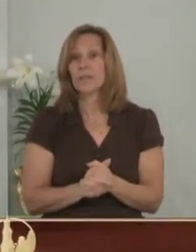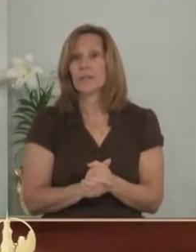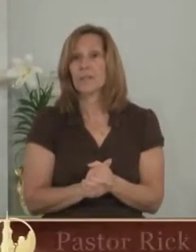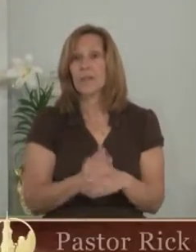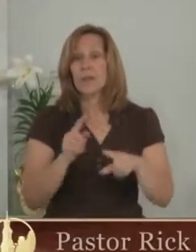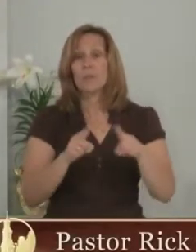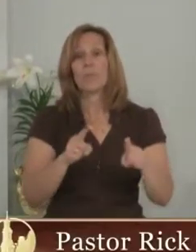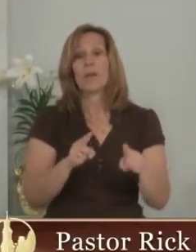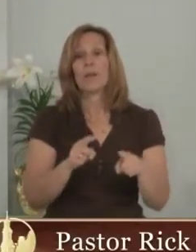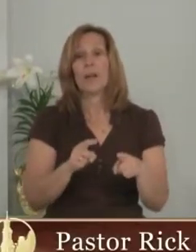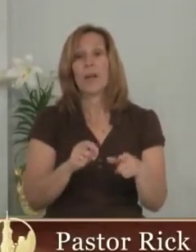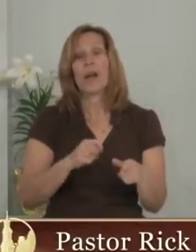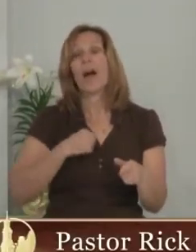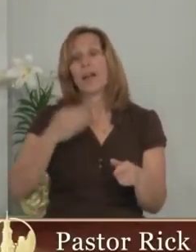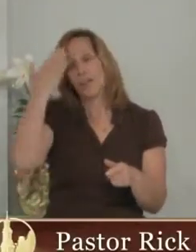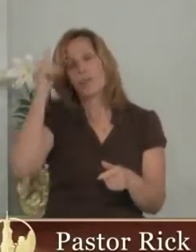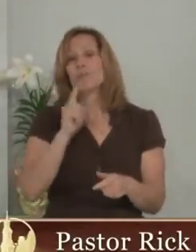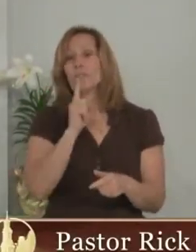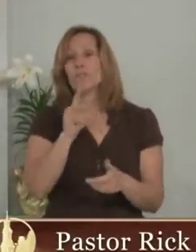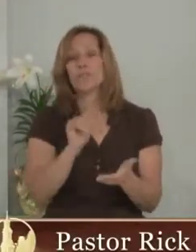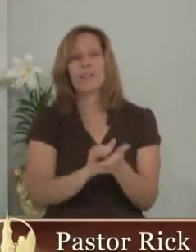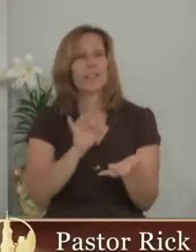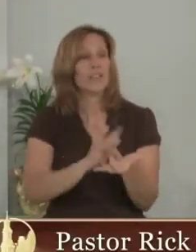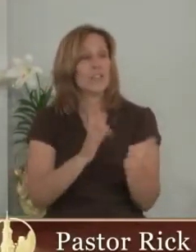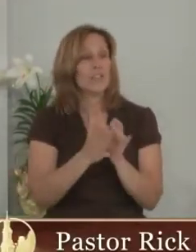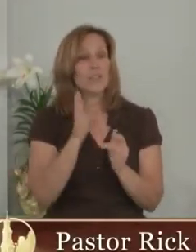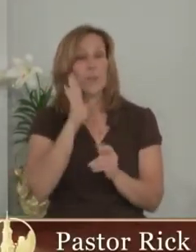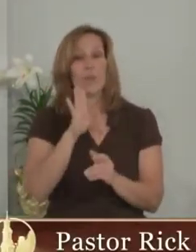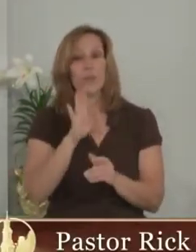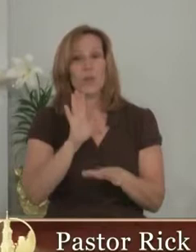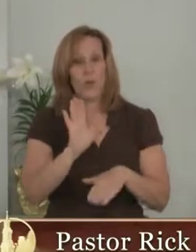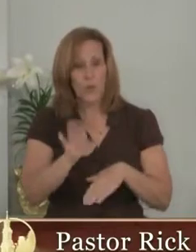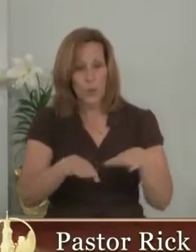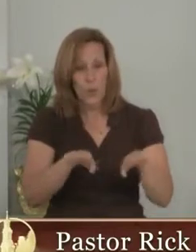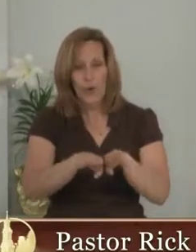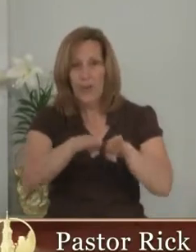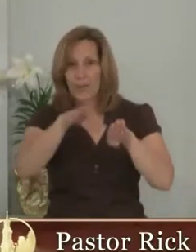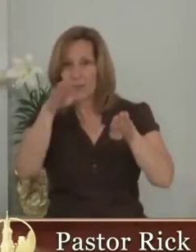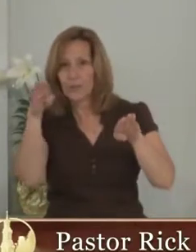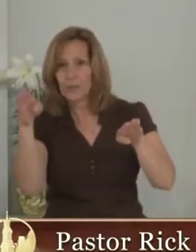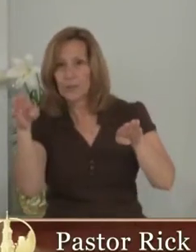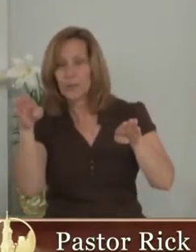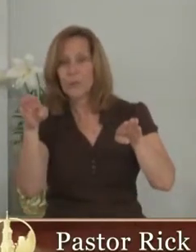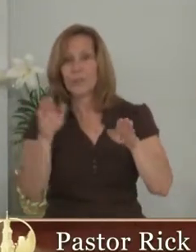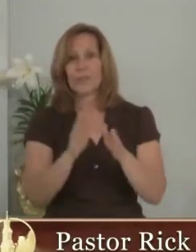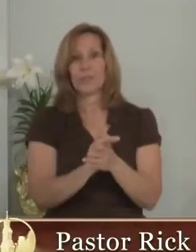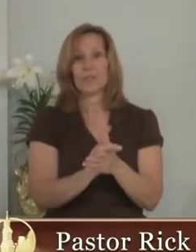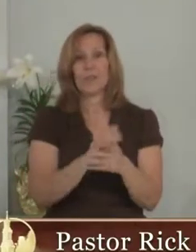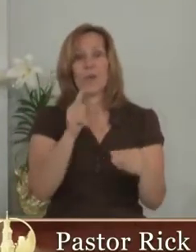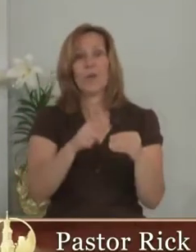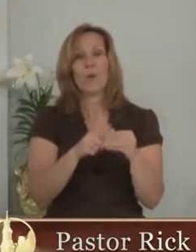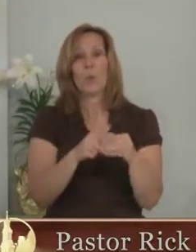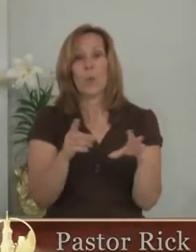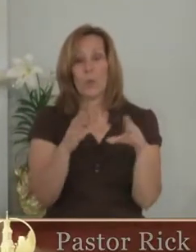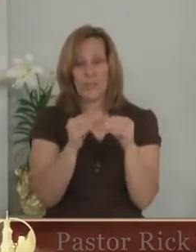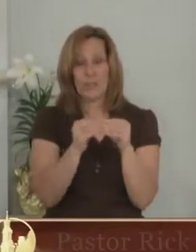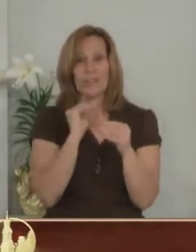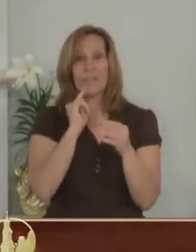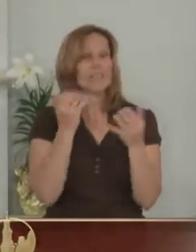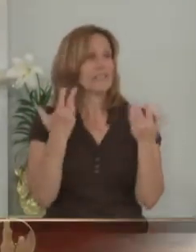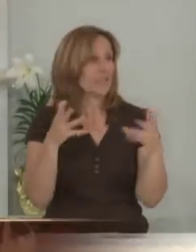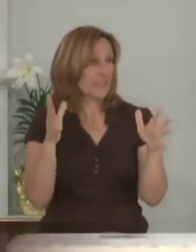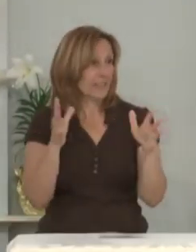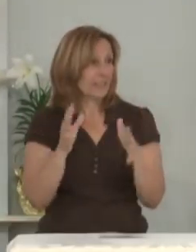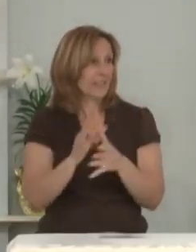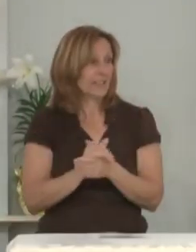But what I know for certain is that he will walk out those doors when this gathering is done.